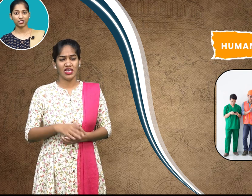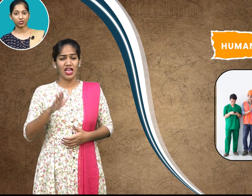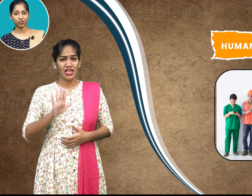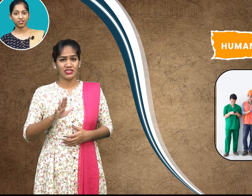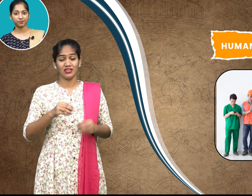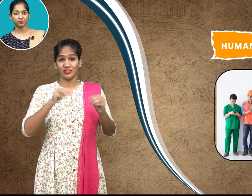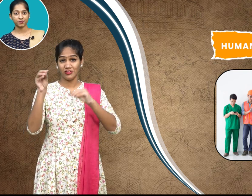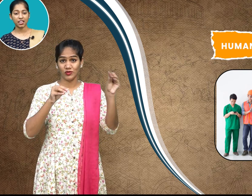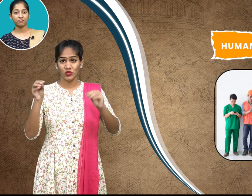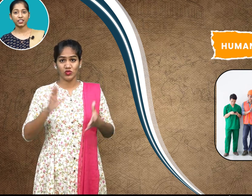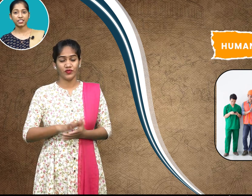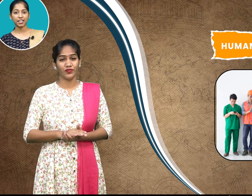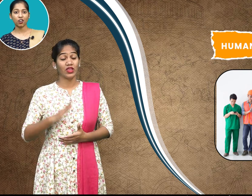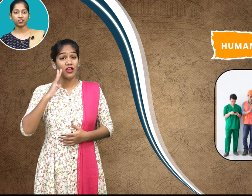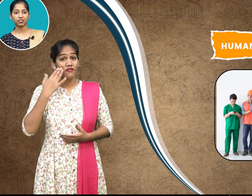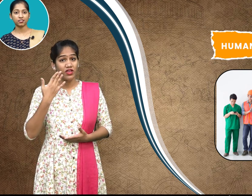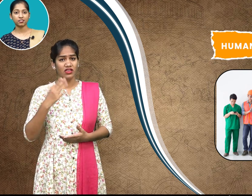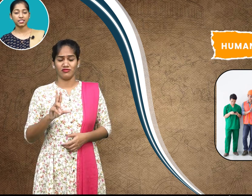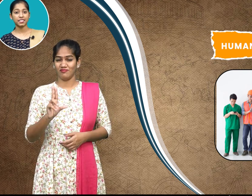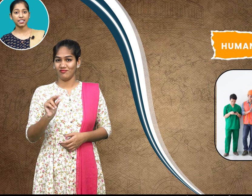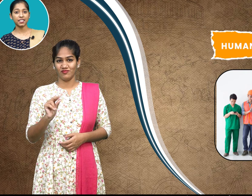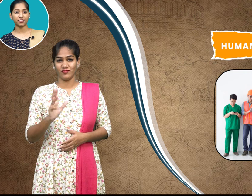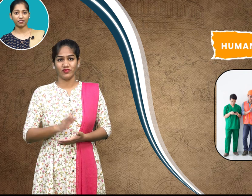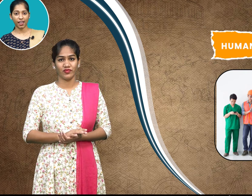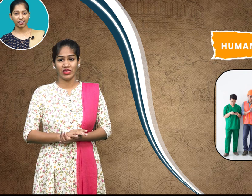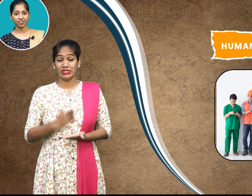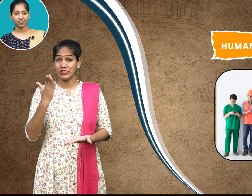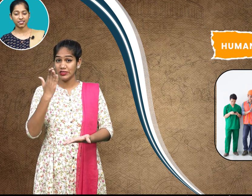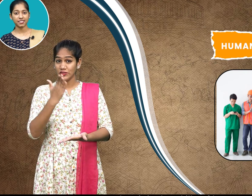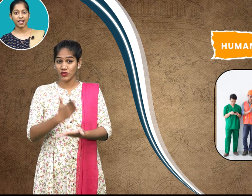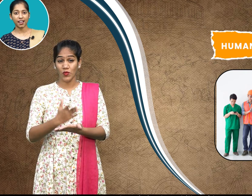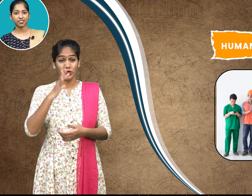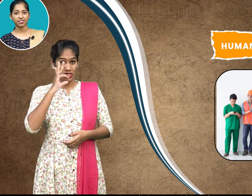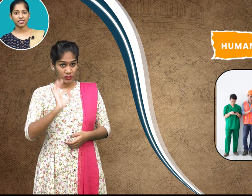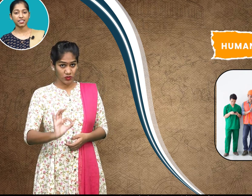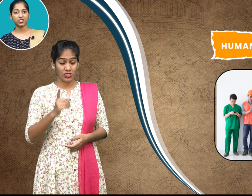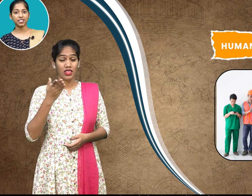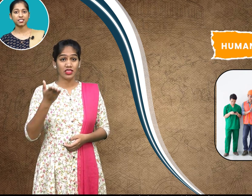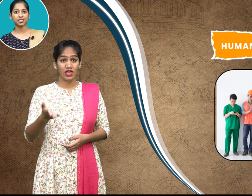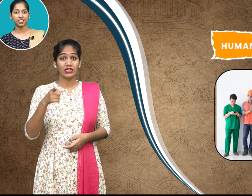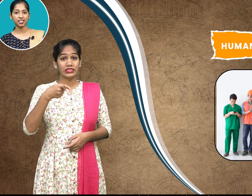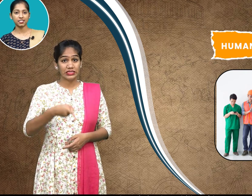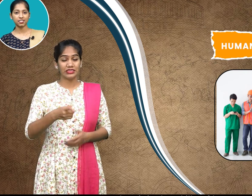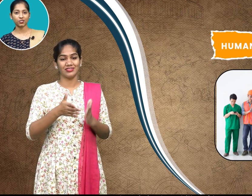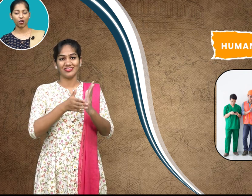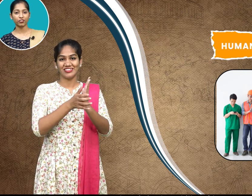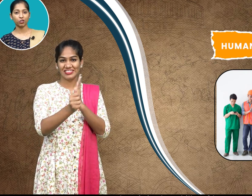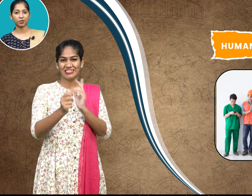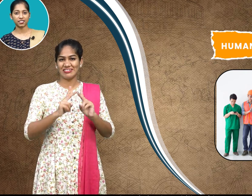resource when cannot deny the fact that it is the skills of humans